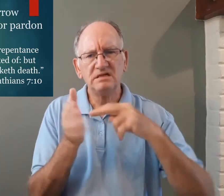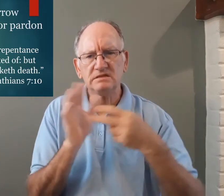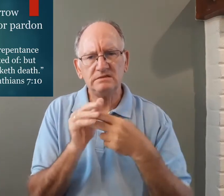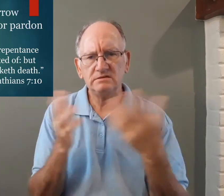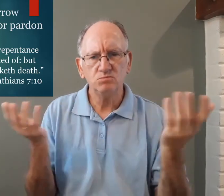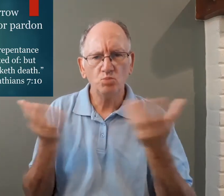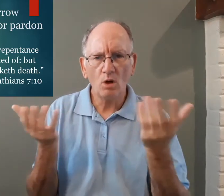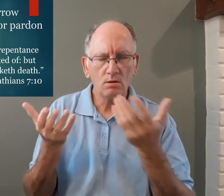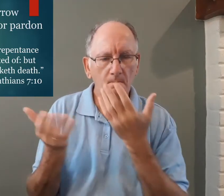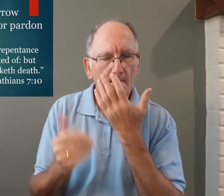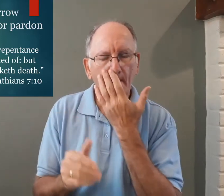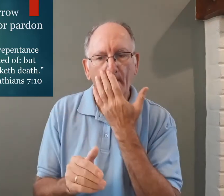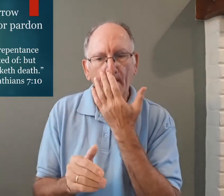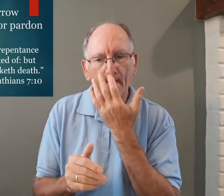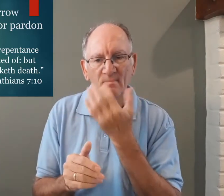so what does this mean